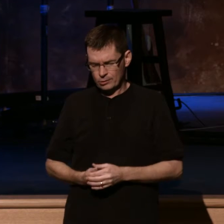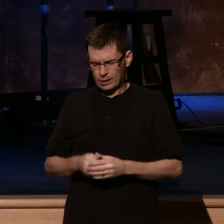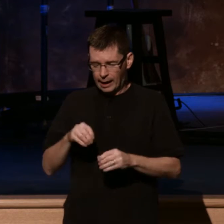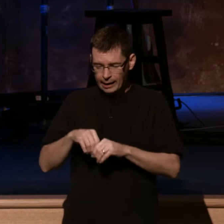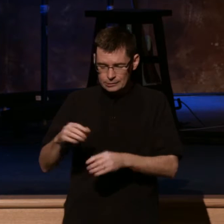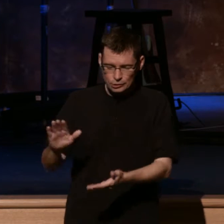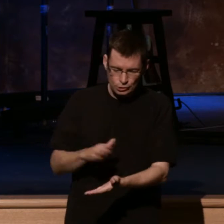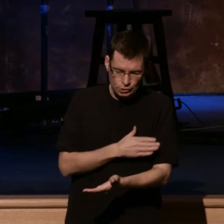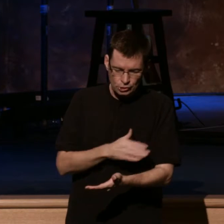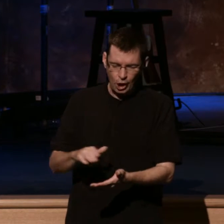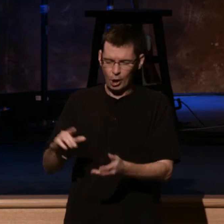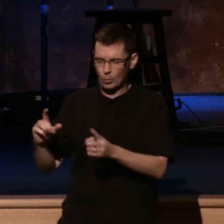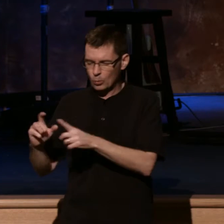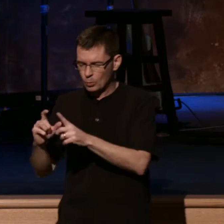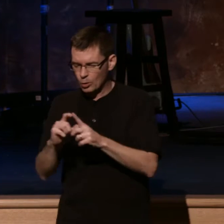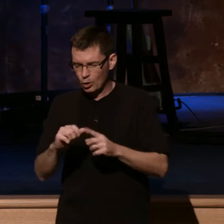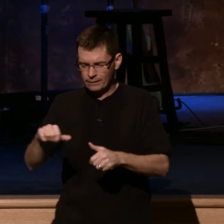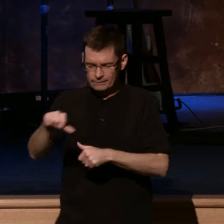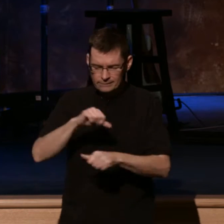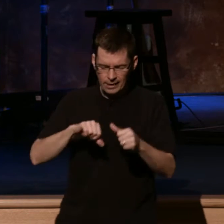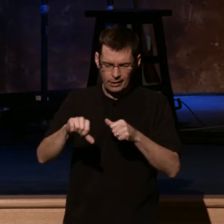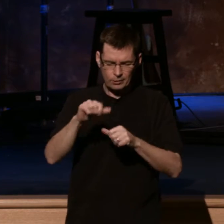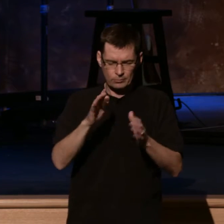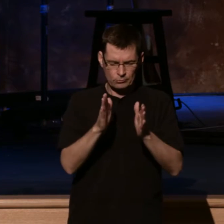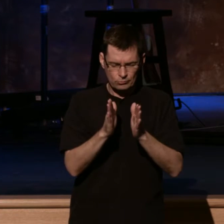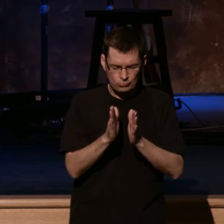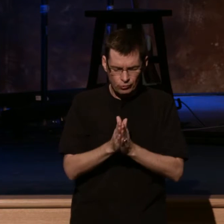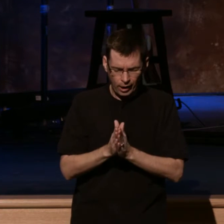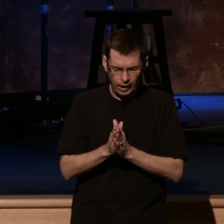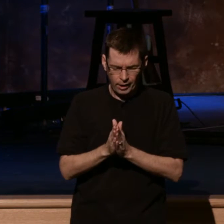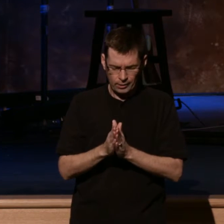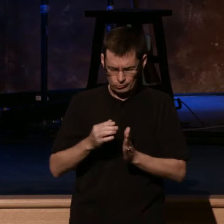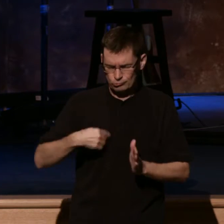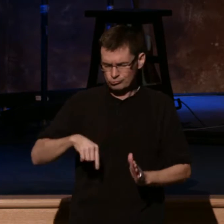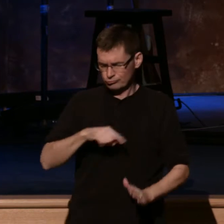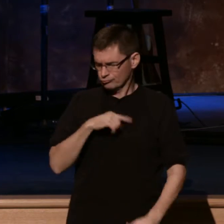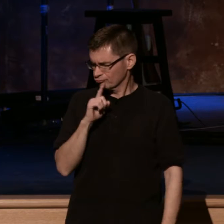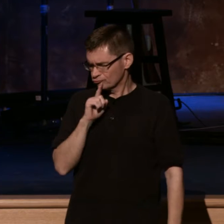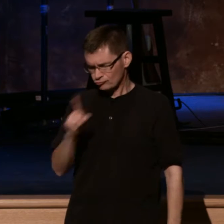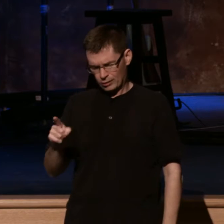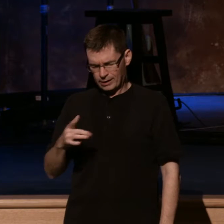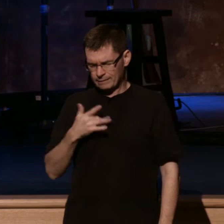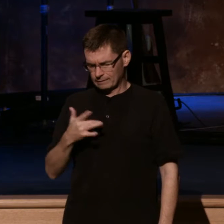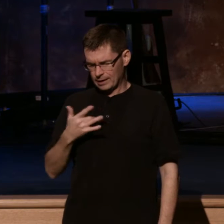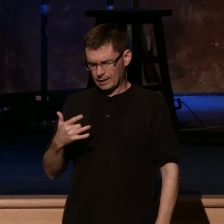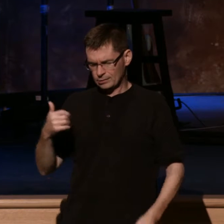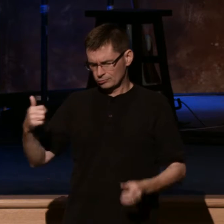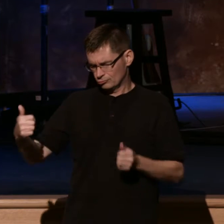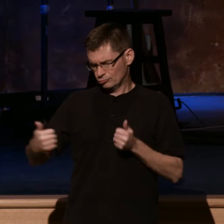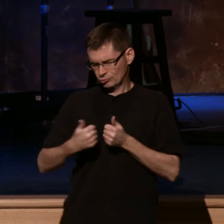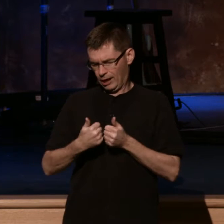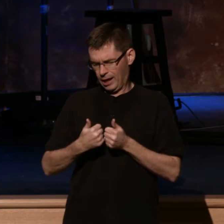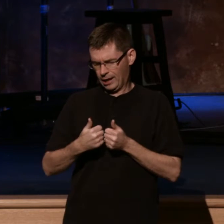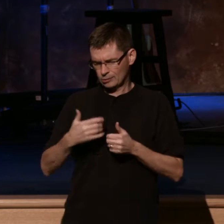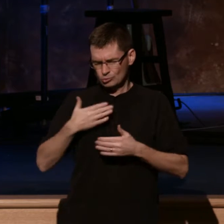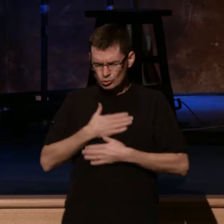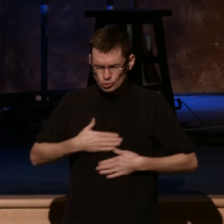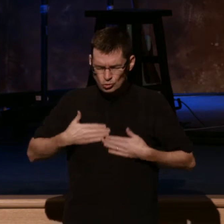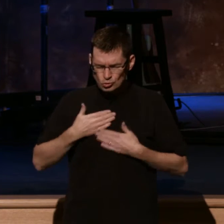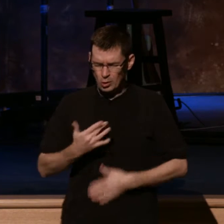word, in fellowship, and in prayer, we have truly been challenged to savor the great message and reality